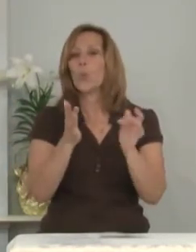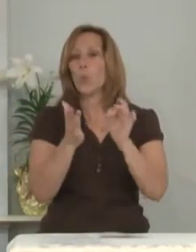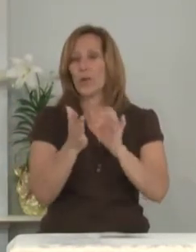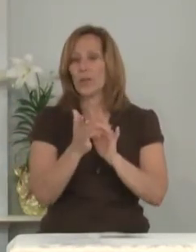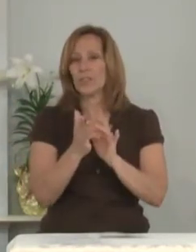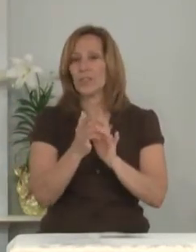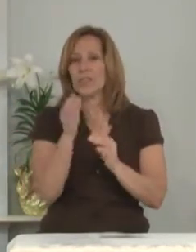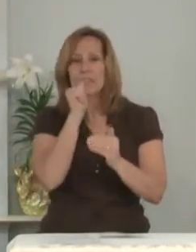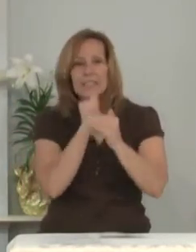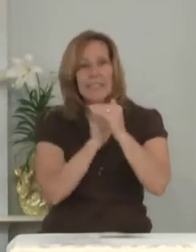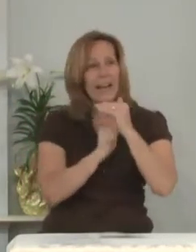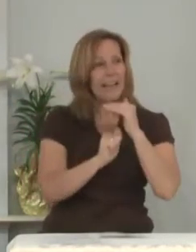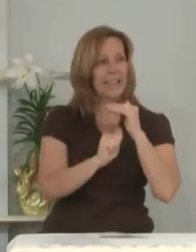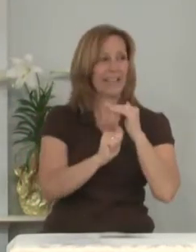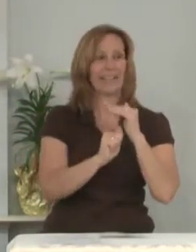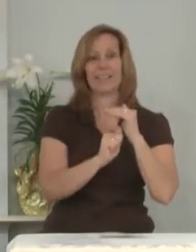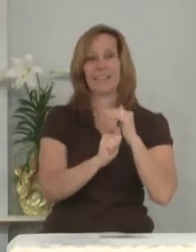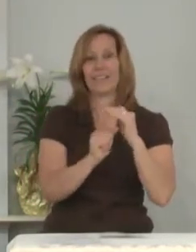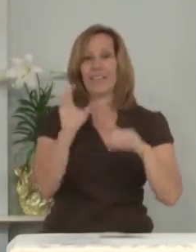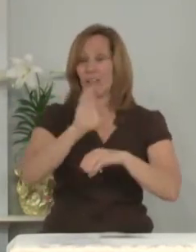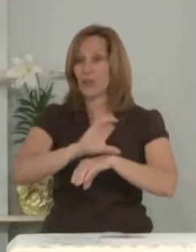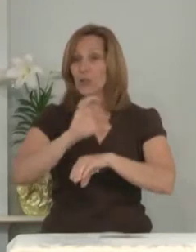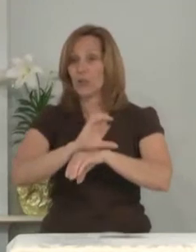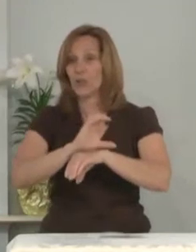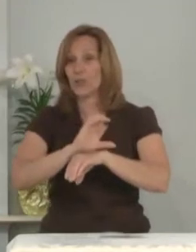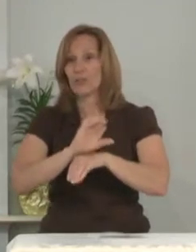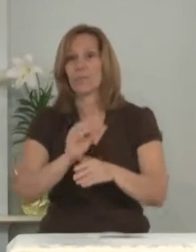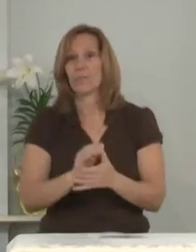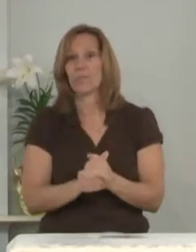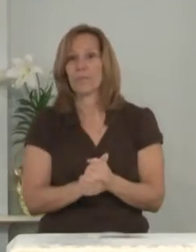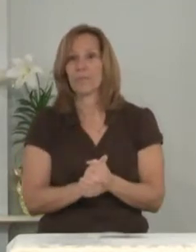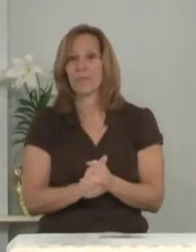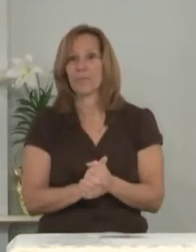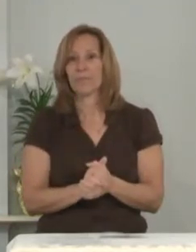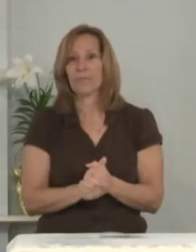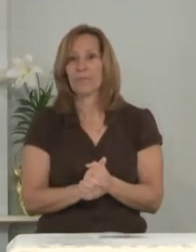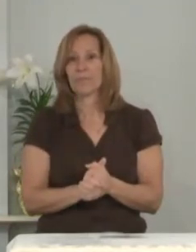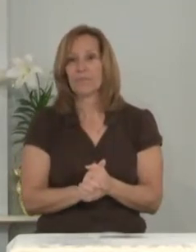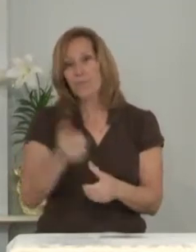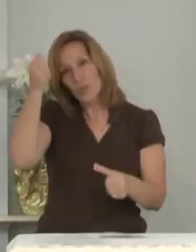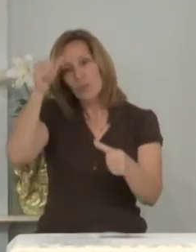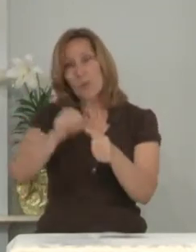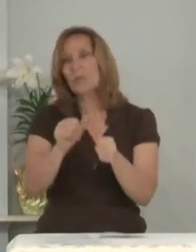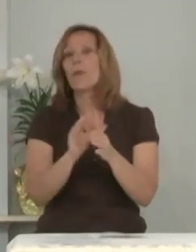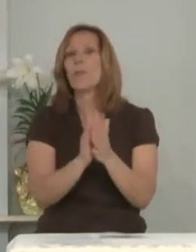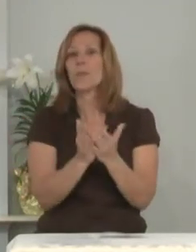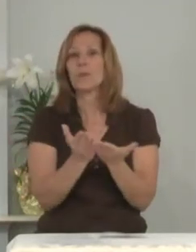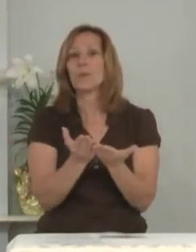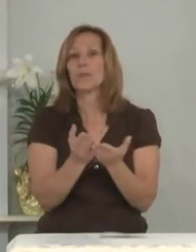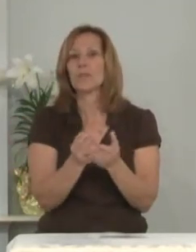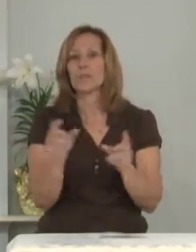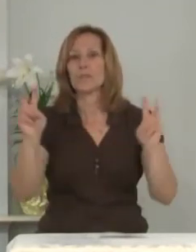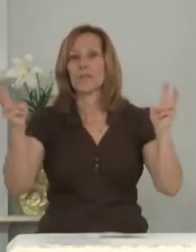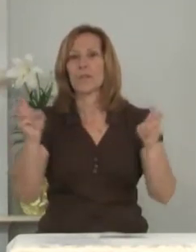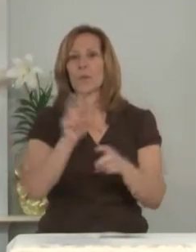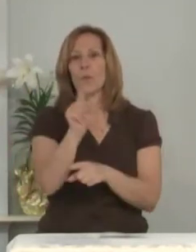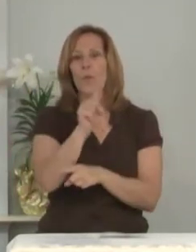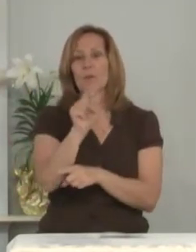was hiding in the church. You remember the books, Where's Waldo?